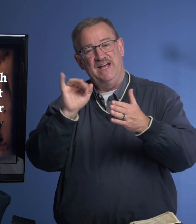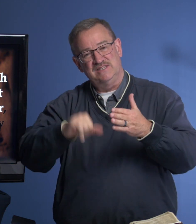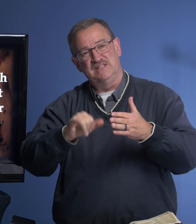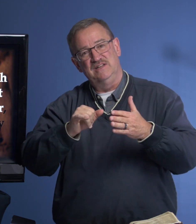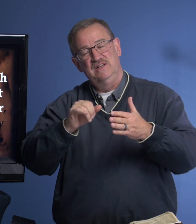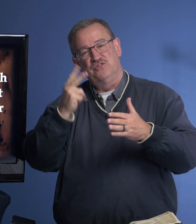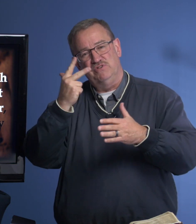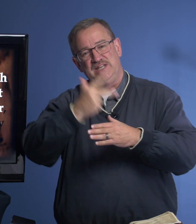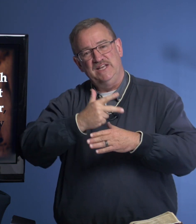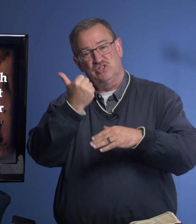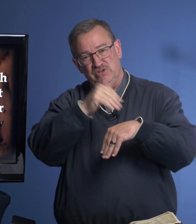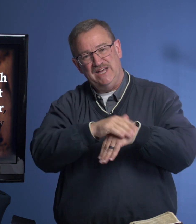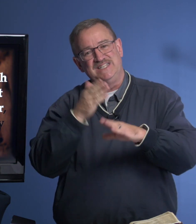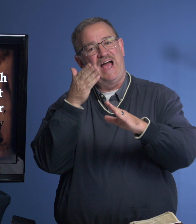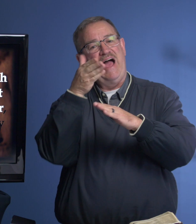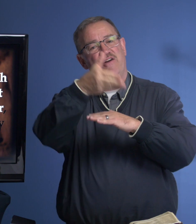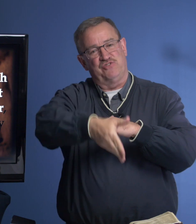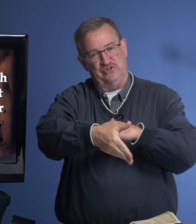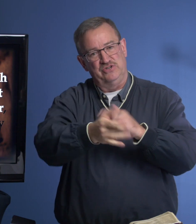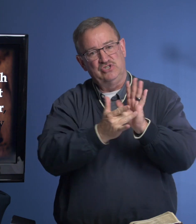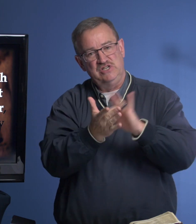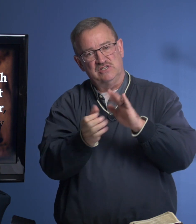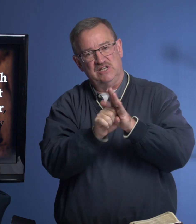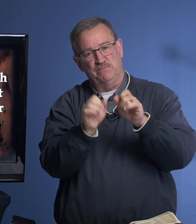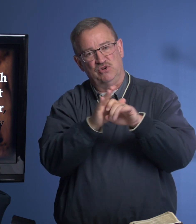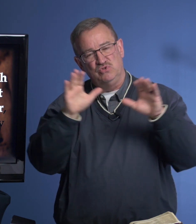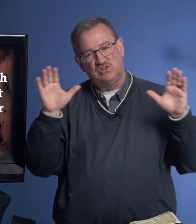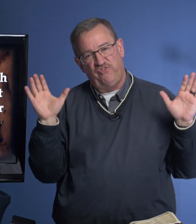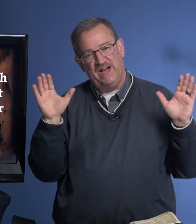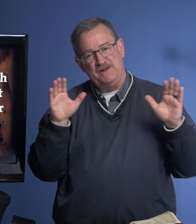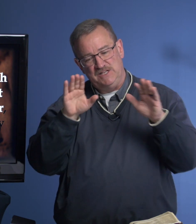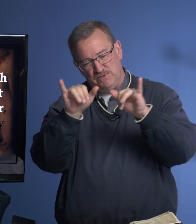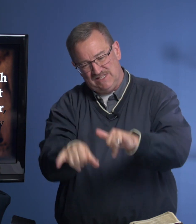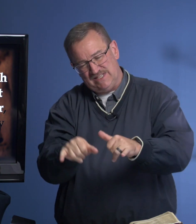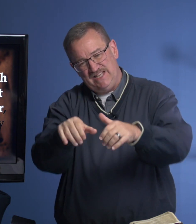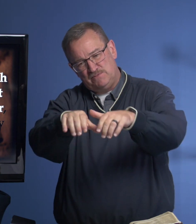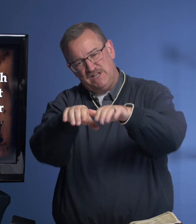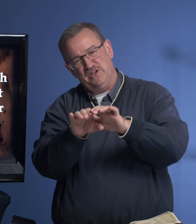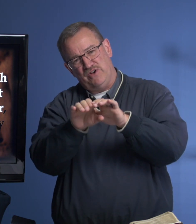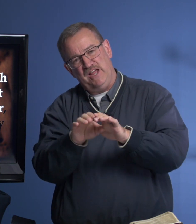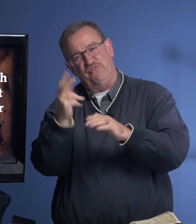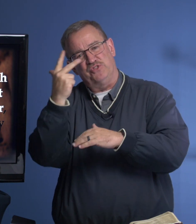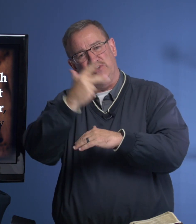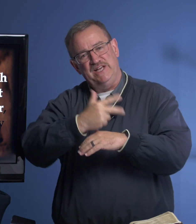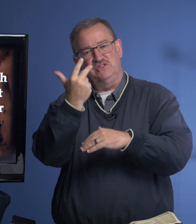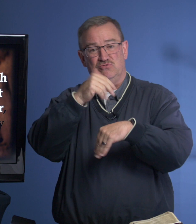that is the three days, three nights after Jesus has been crucified. He's been in the grave for three days, three